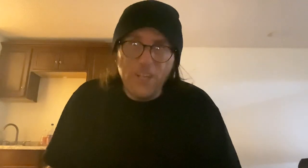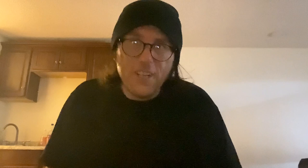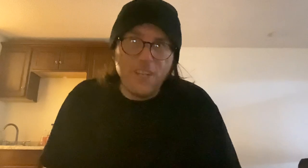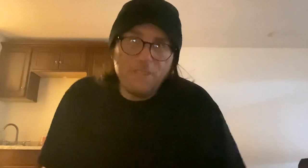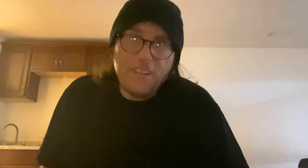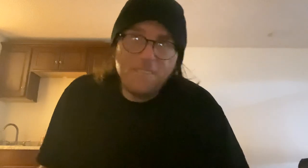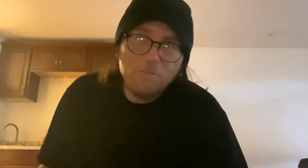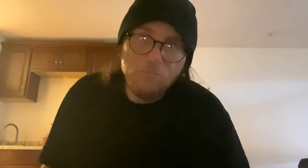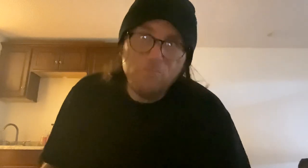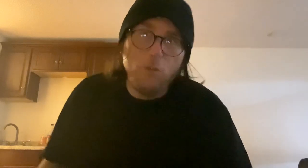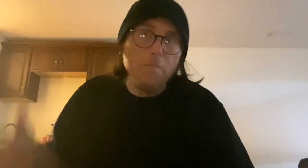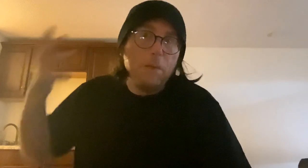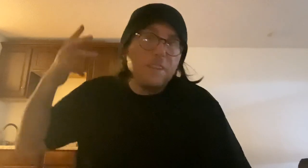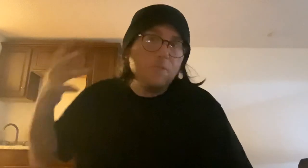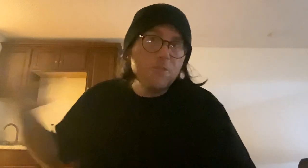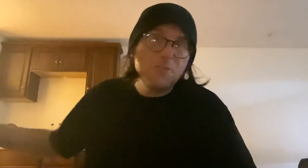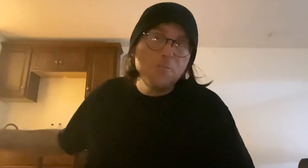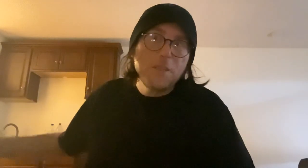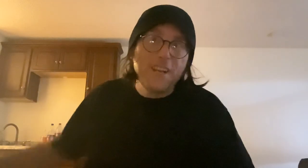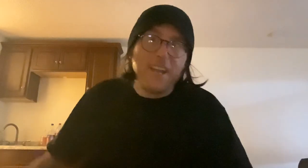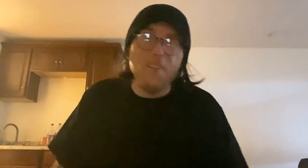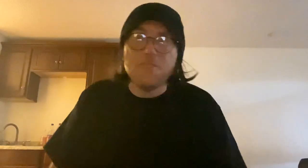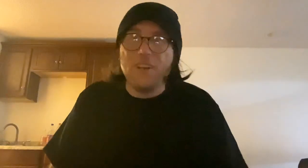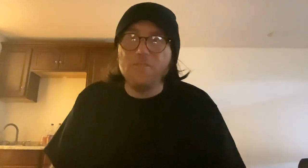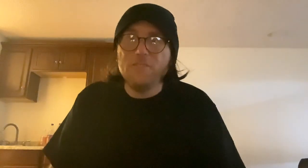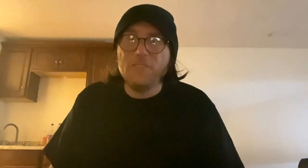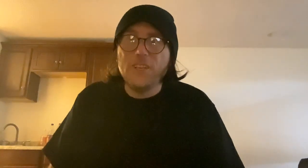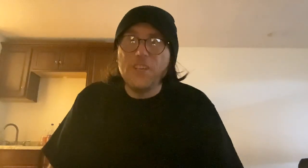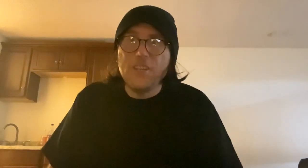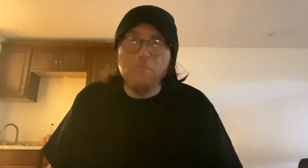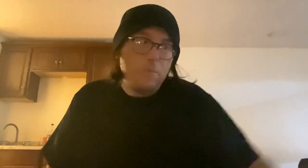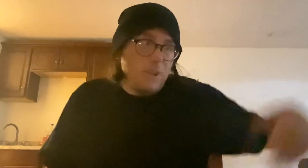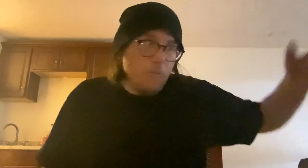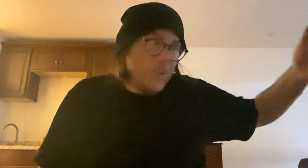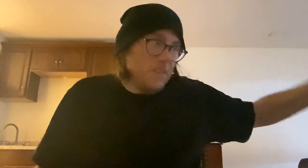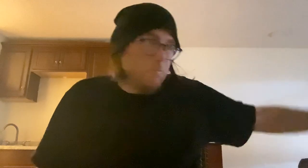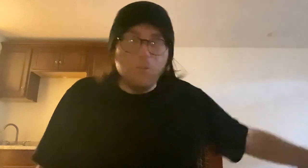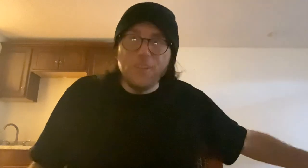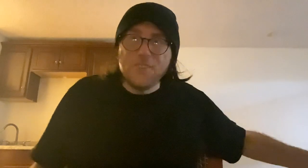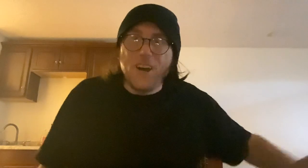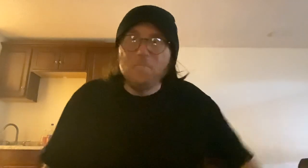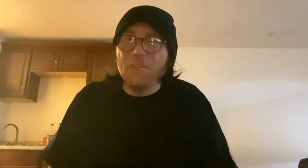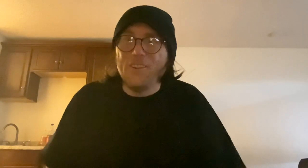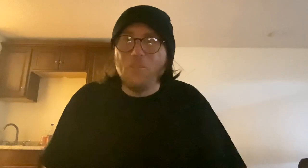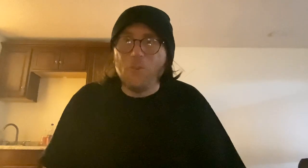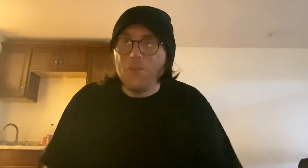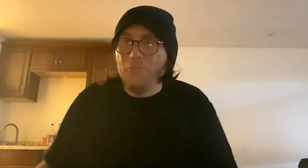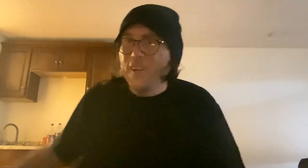one of many different social media accounts, you know. Maybe you want to do it on Tumblr, or you want